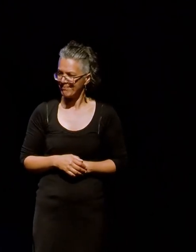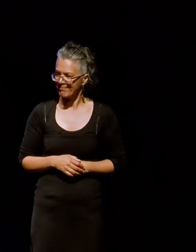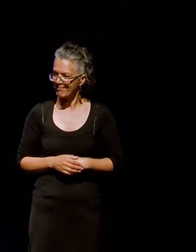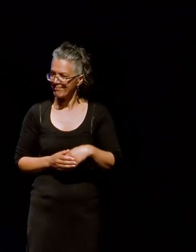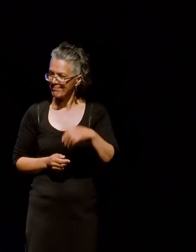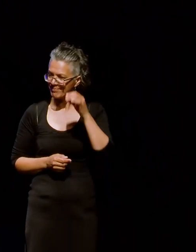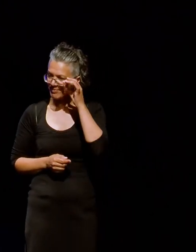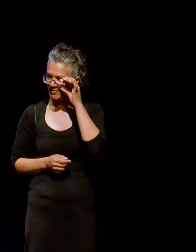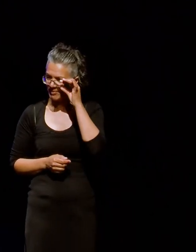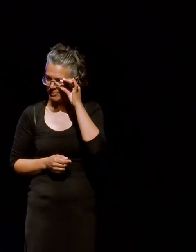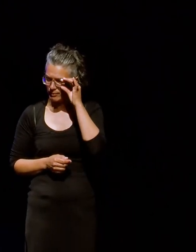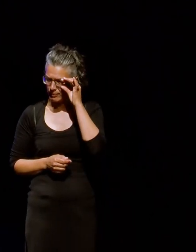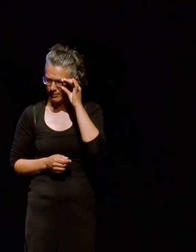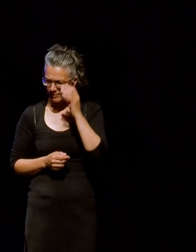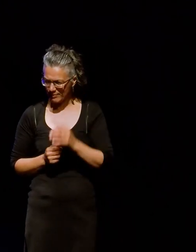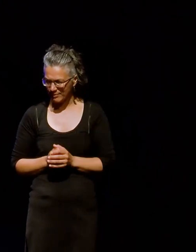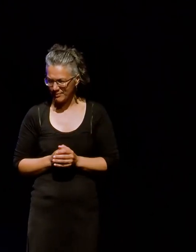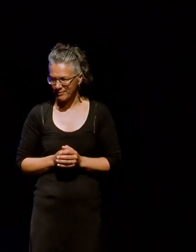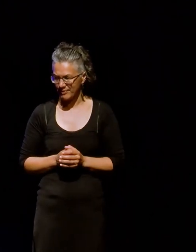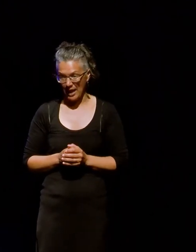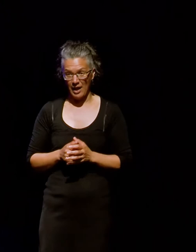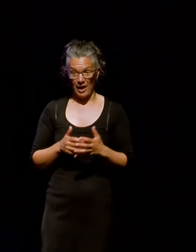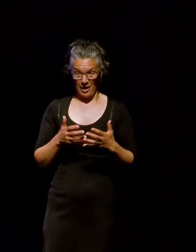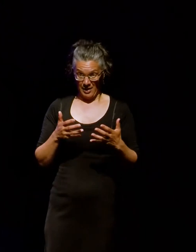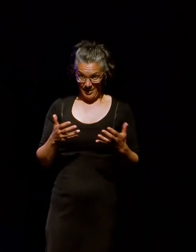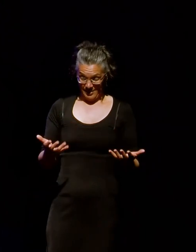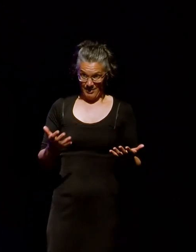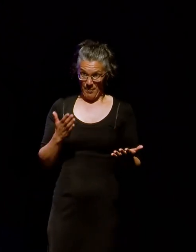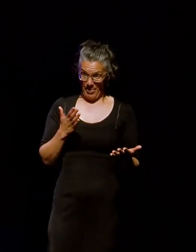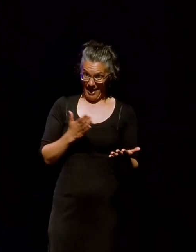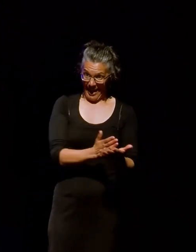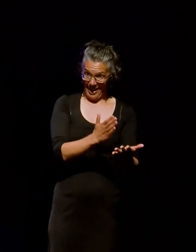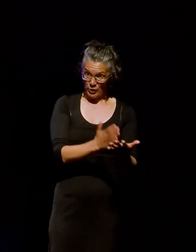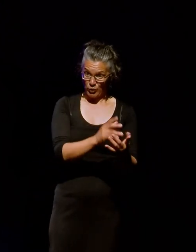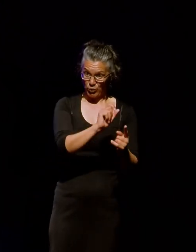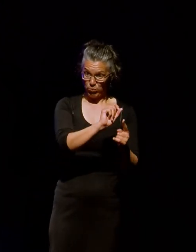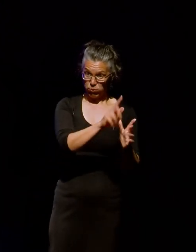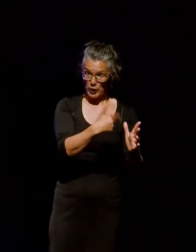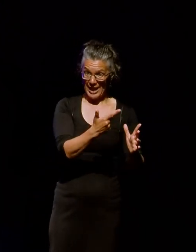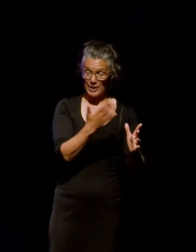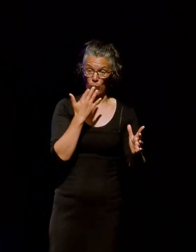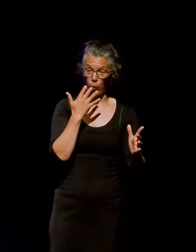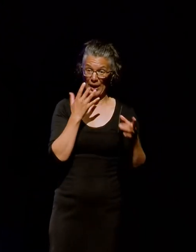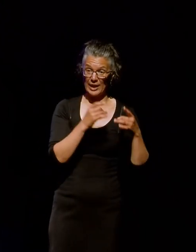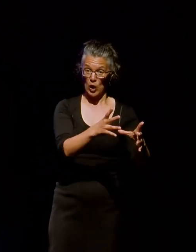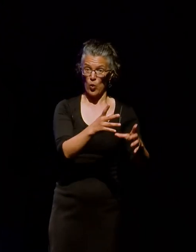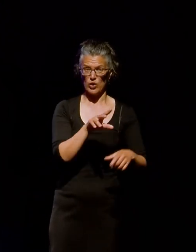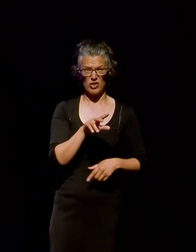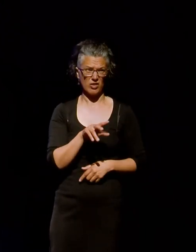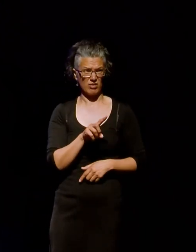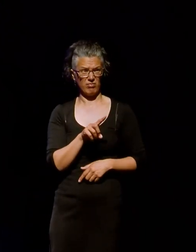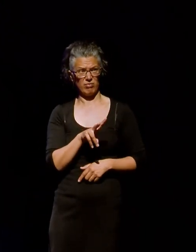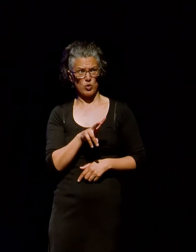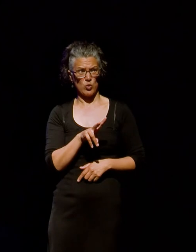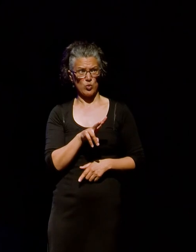So, the actual Facebook Archives project was, um, launched a couple months ago now, in